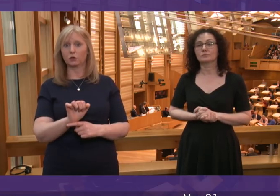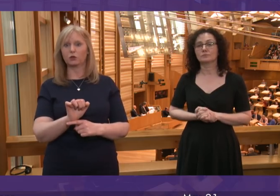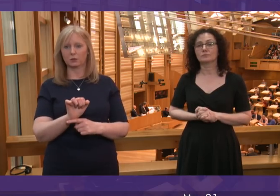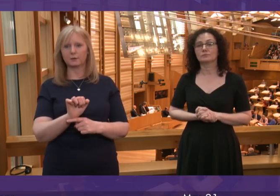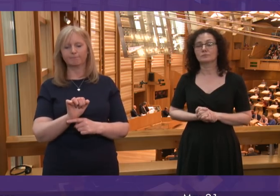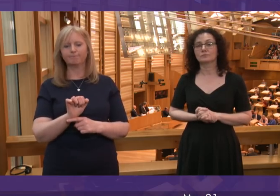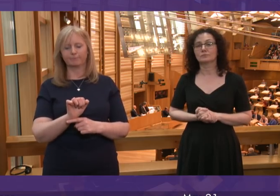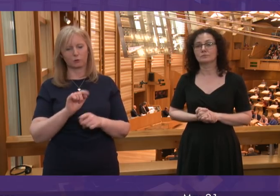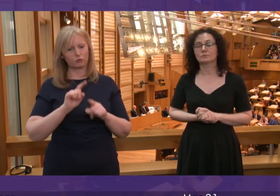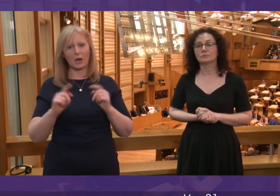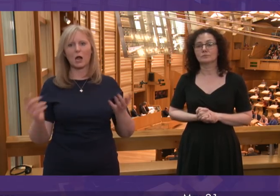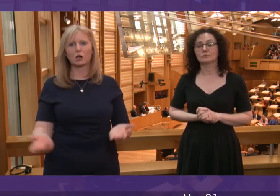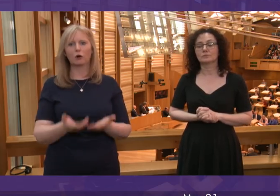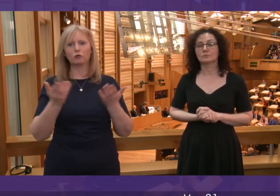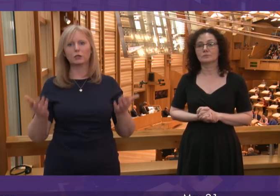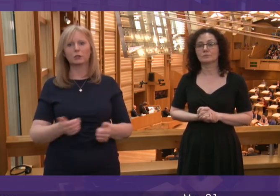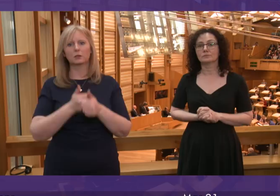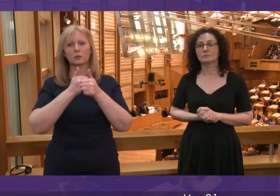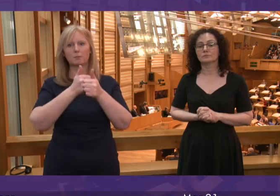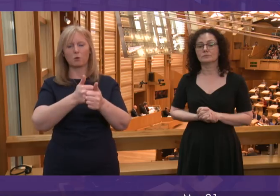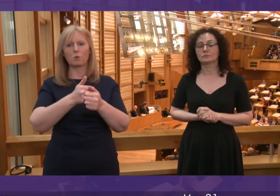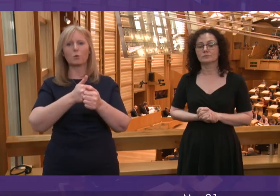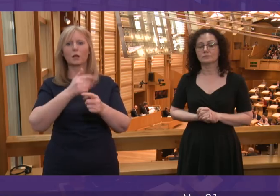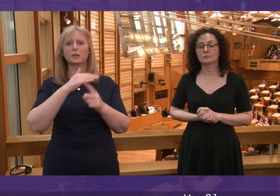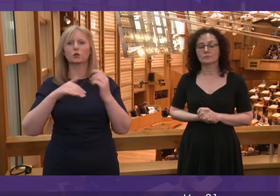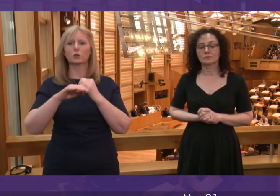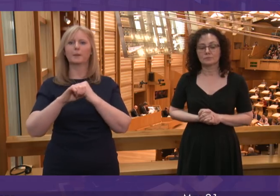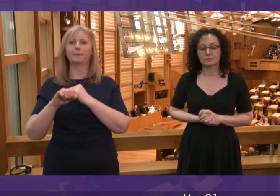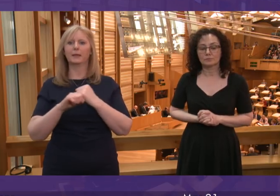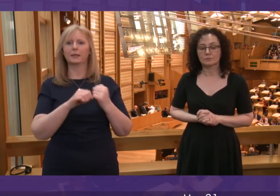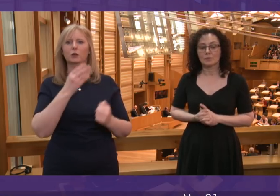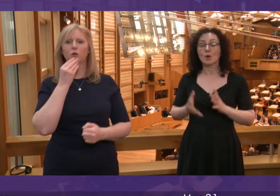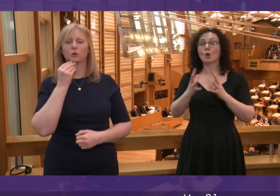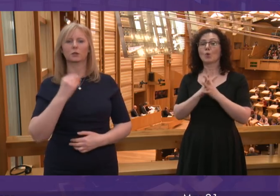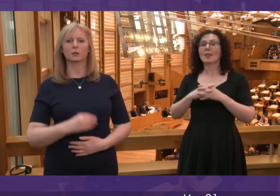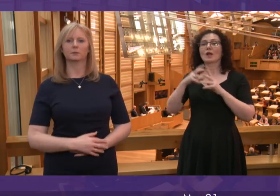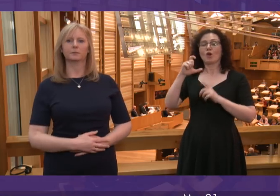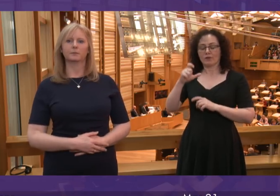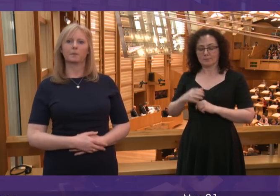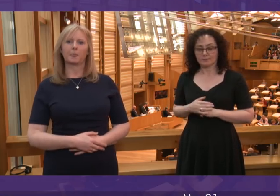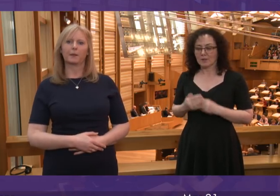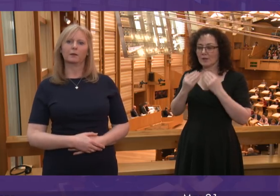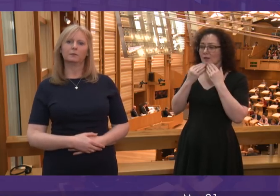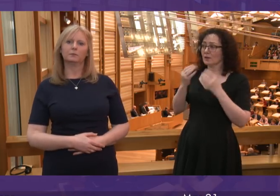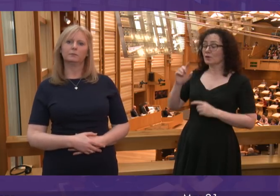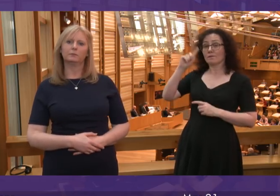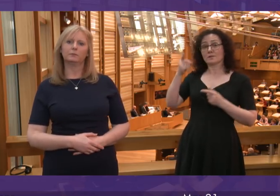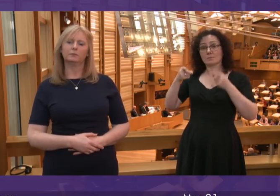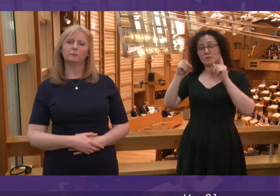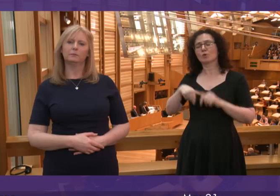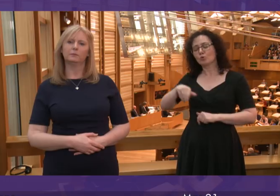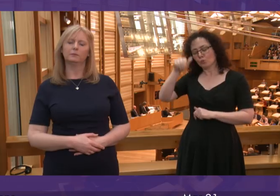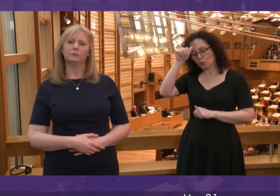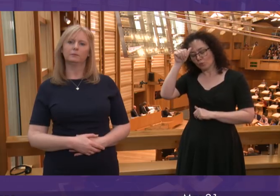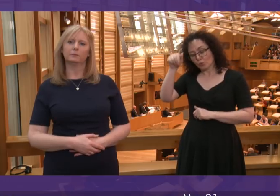encouraging and supporting a healthy use of social media. Willie Coffey. Thank you. The First Minister will be aware of the tragic